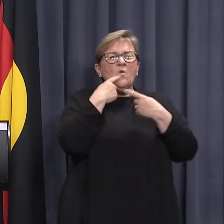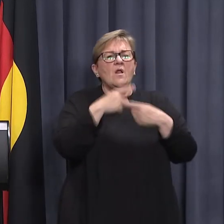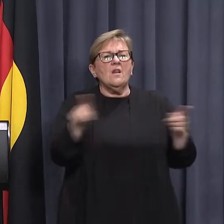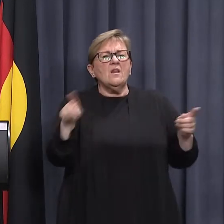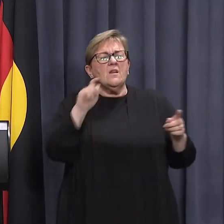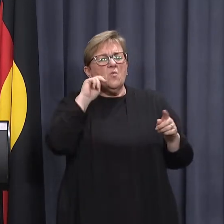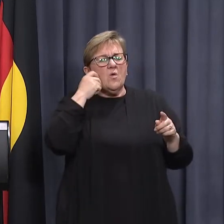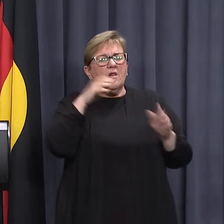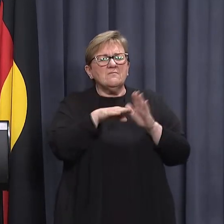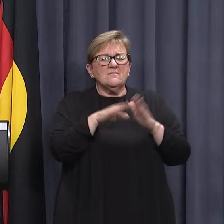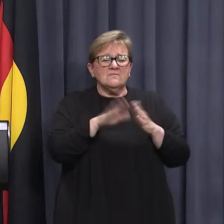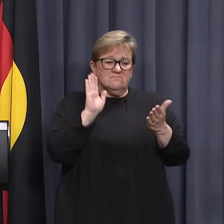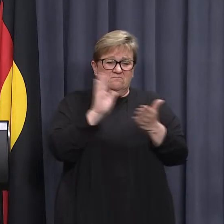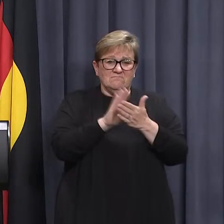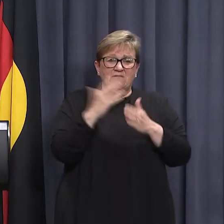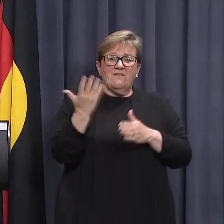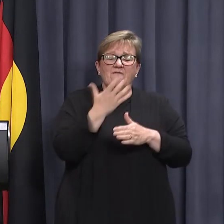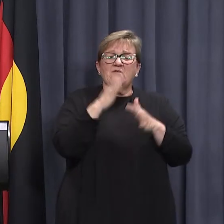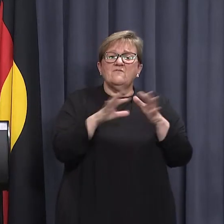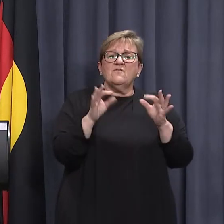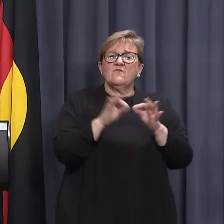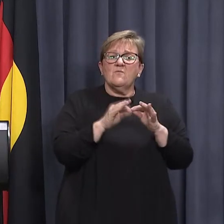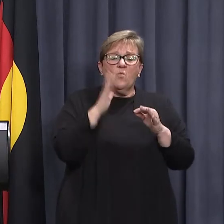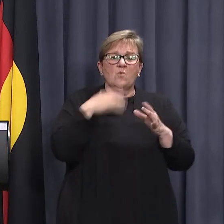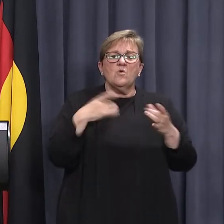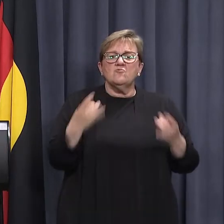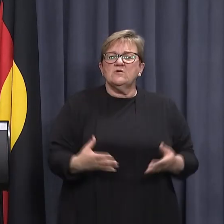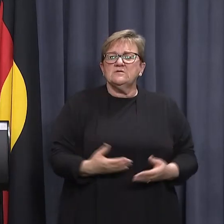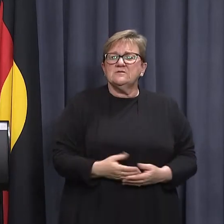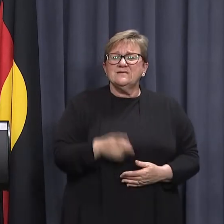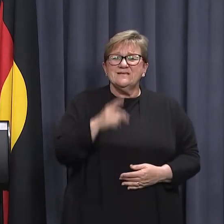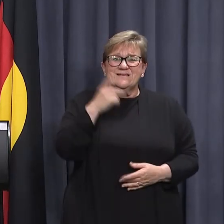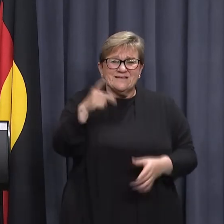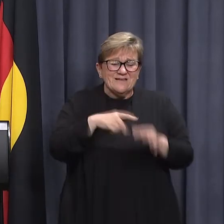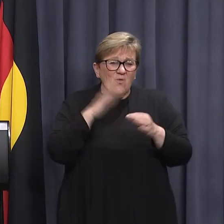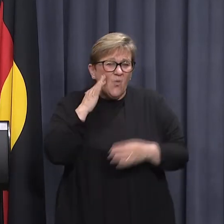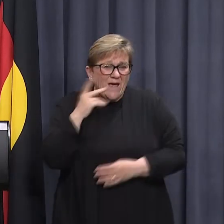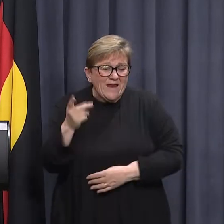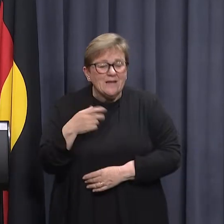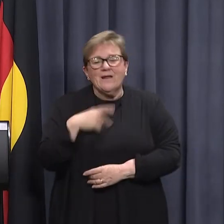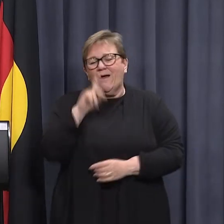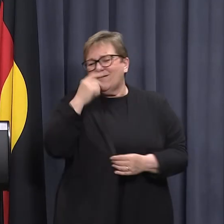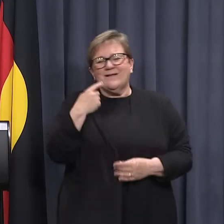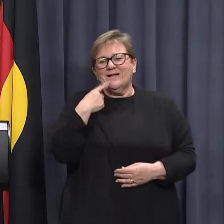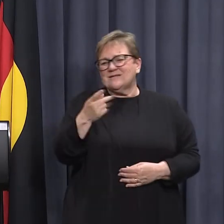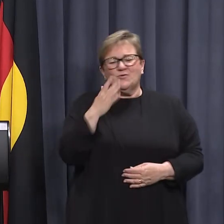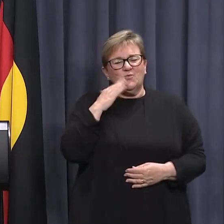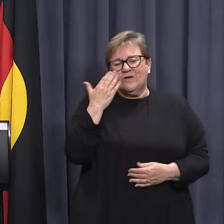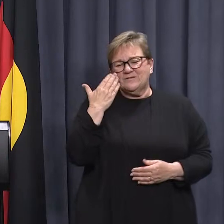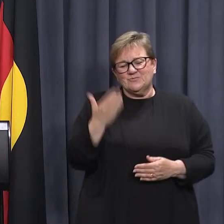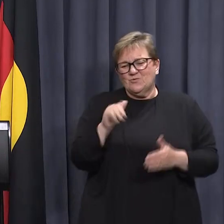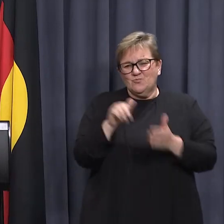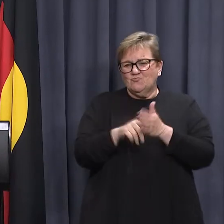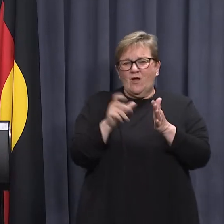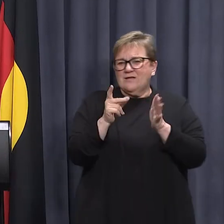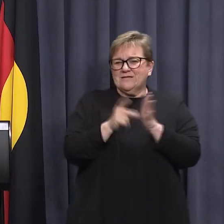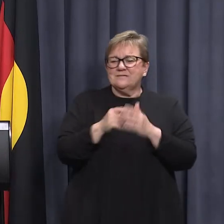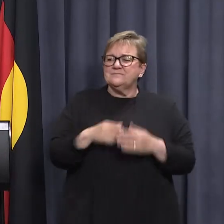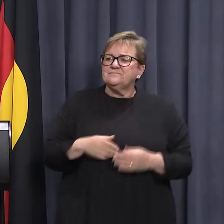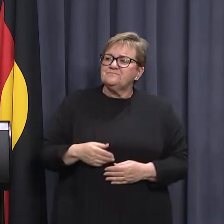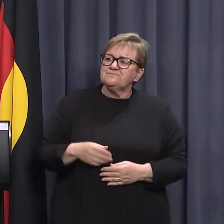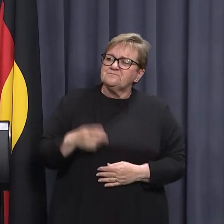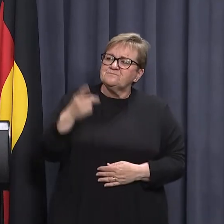them in the lead up to February 5, as soon as they're ready. Can you say when? No, I can't give you no exact day. Have you had any preliminary